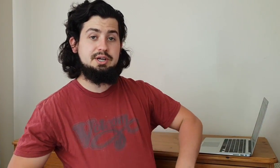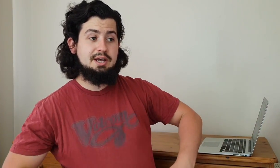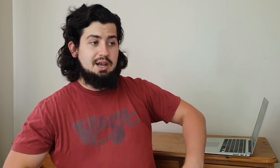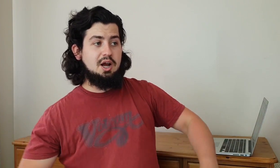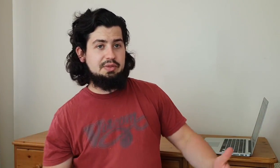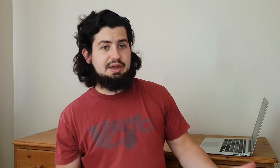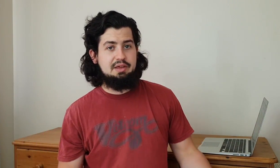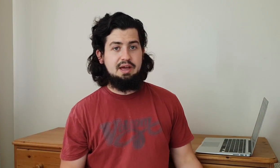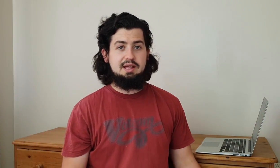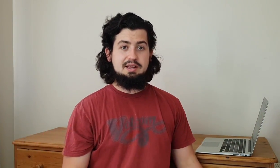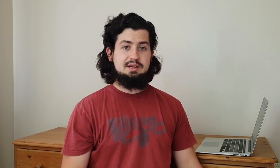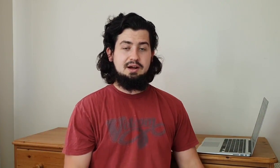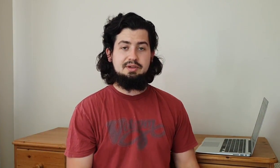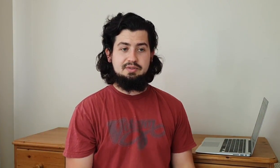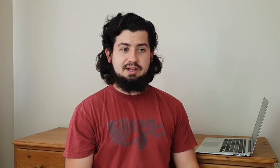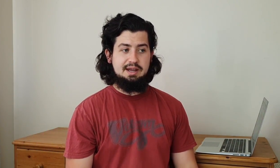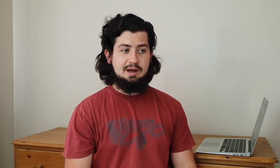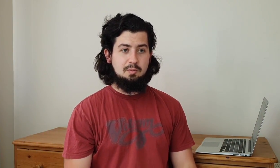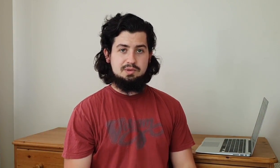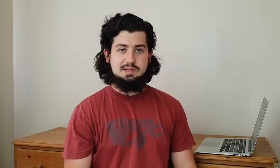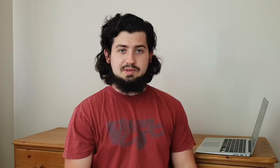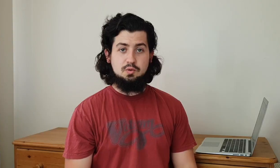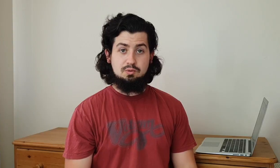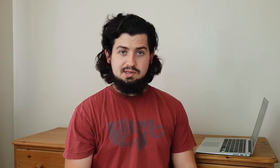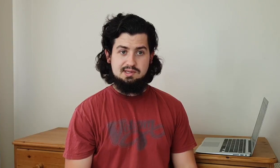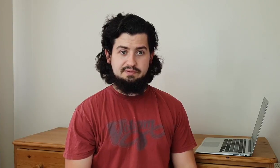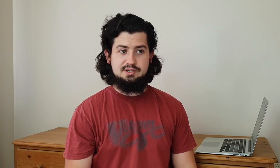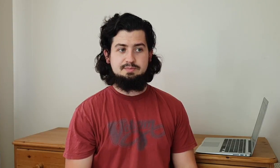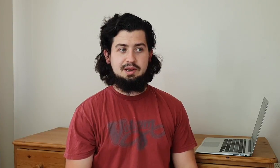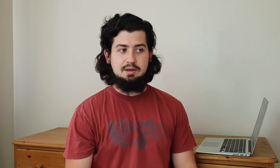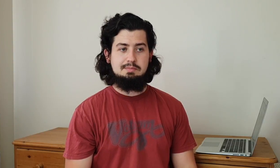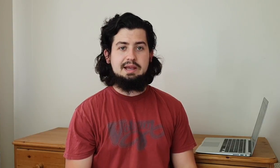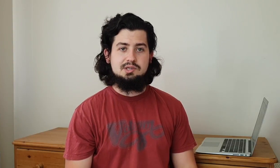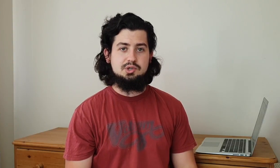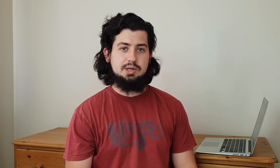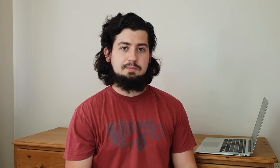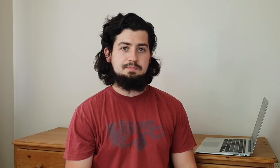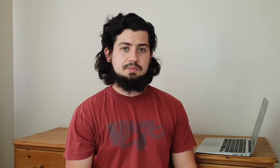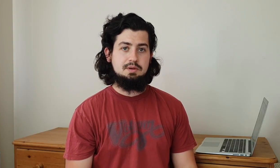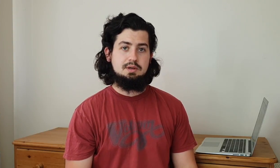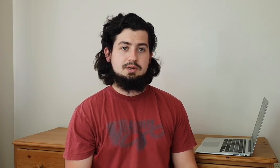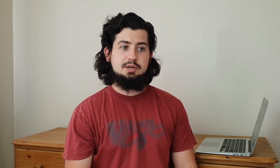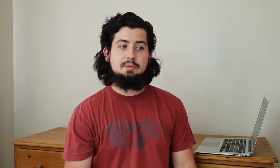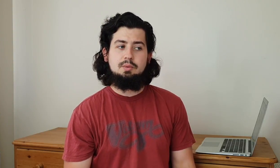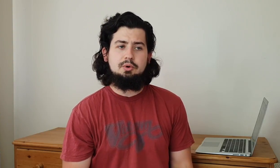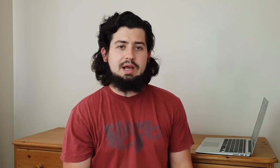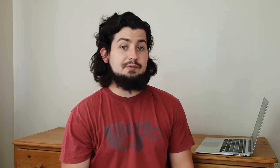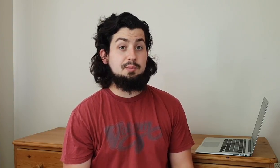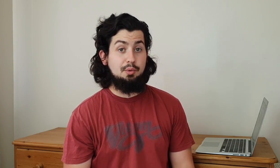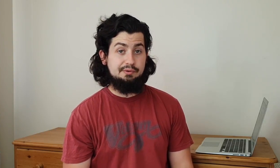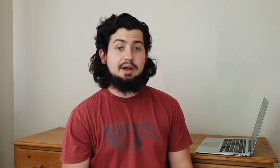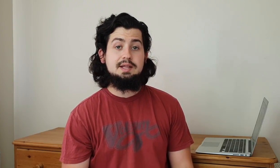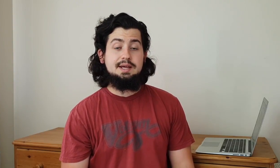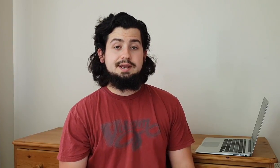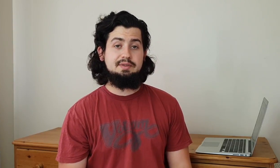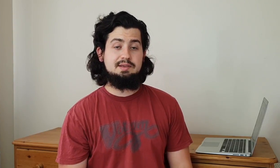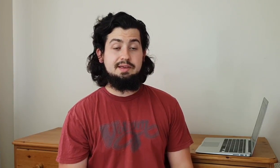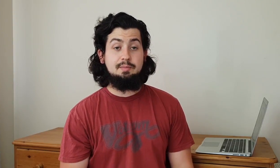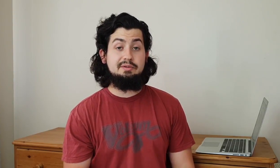like i think that i think that in our muslim schools and stuff it should be like mainstream so i mean we already have support for it like there's there's a brother